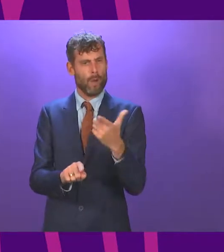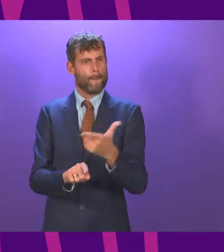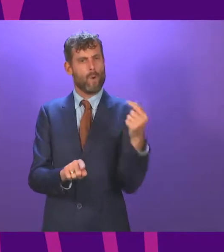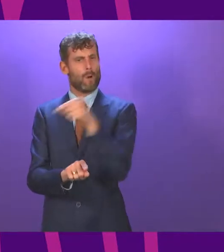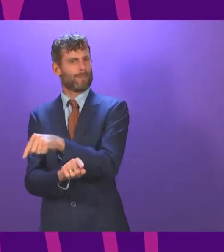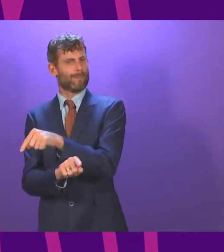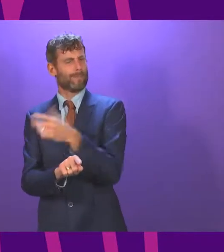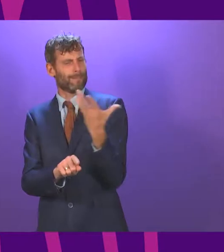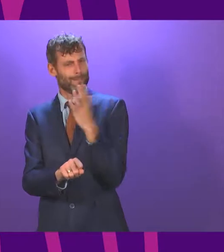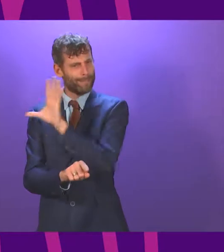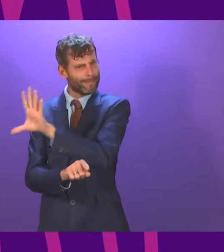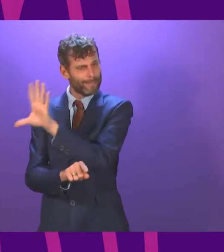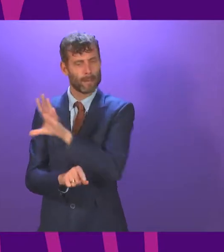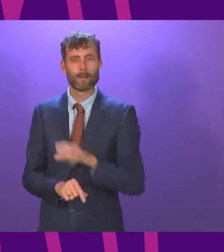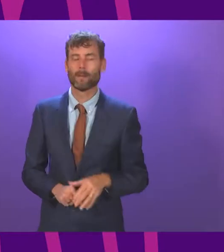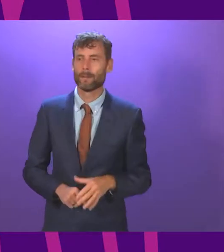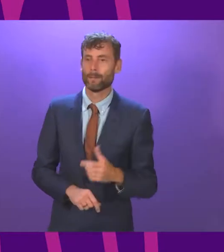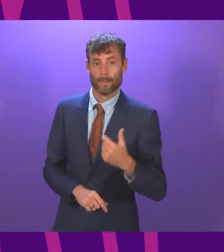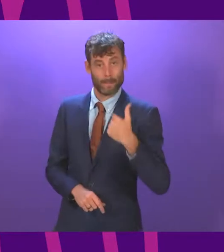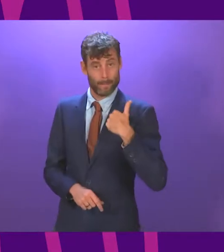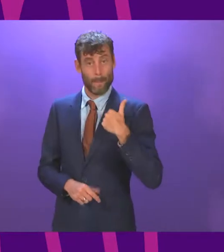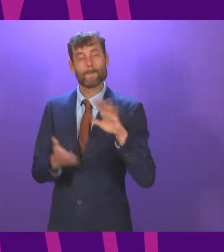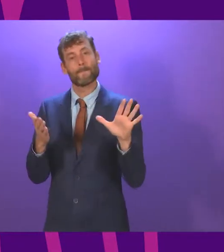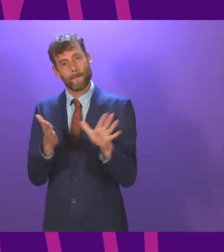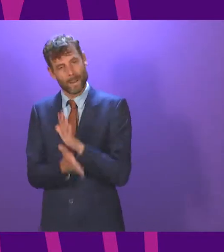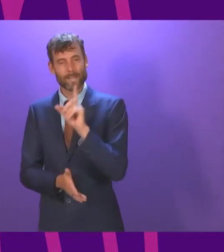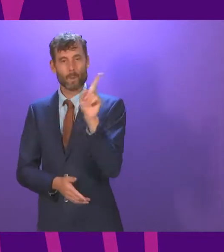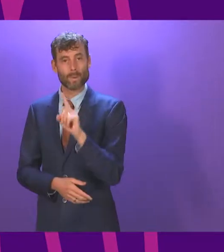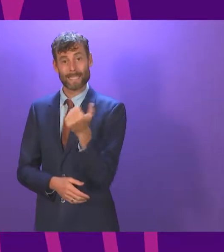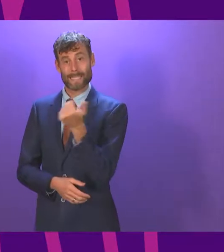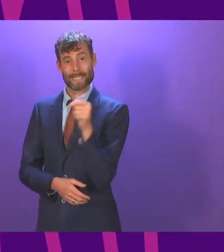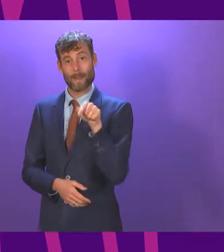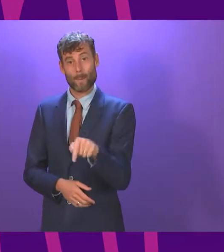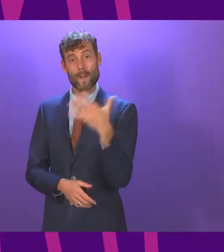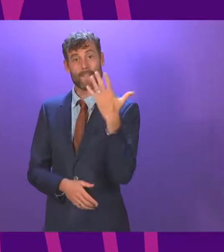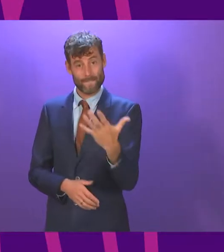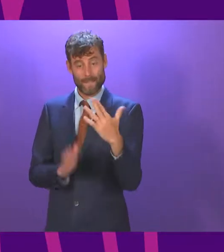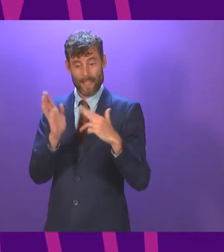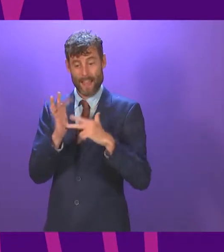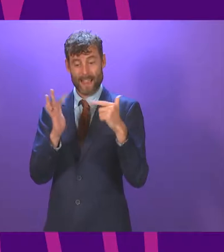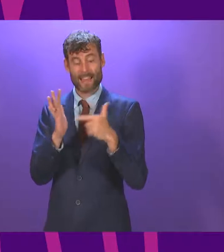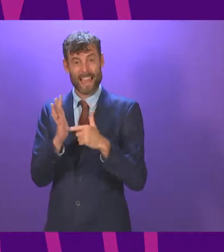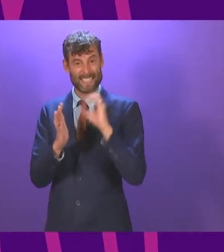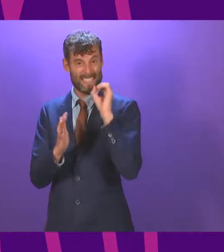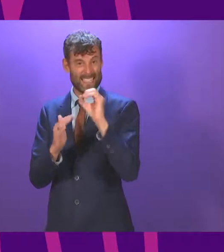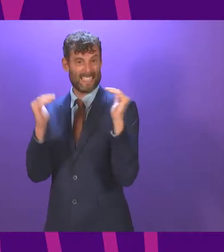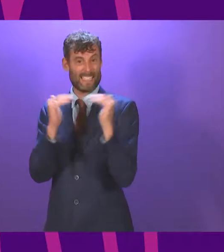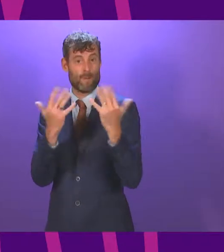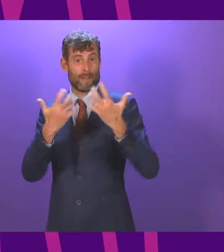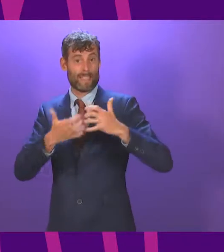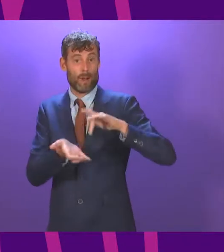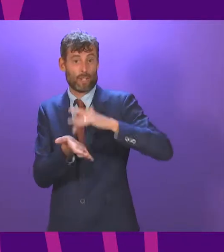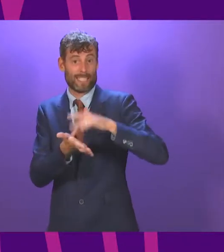I'm very pleased about the 16.5 in a Net Zero Technology Centre in Aberdeen,